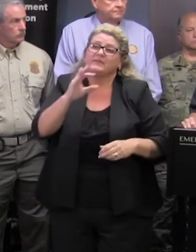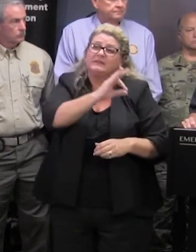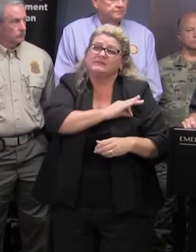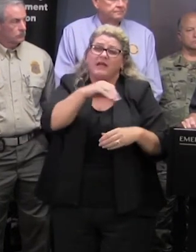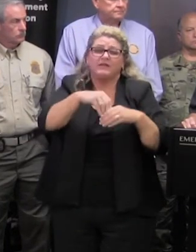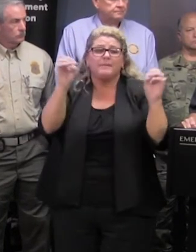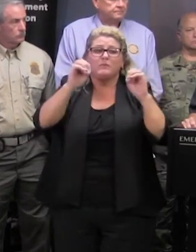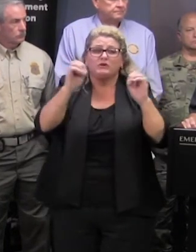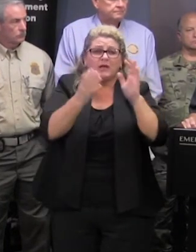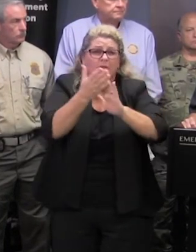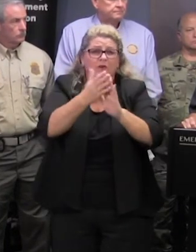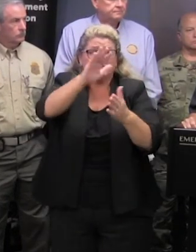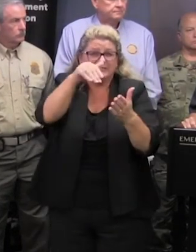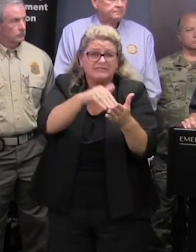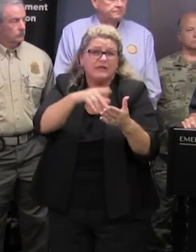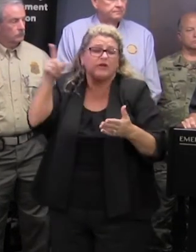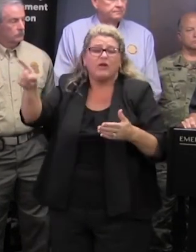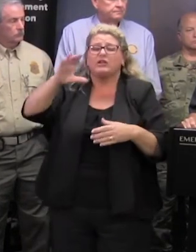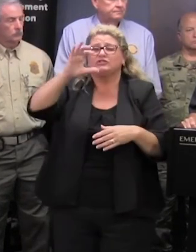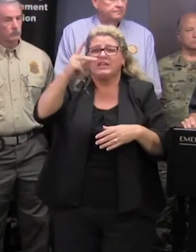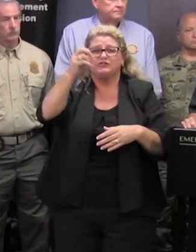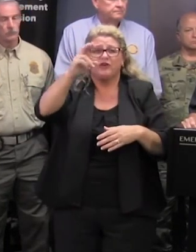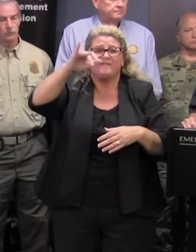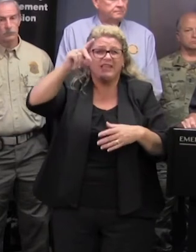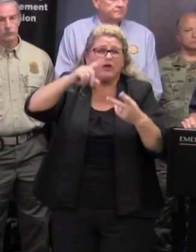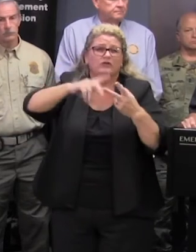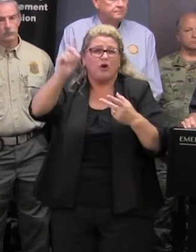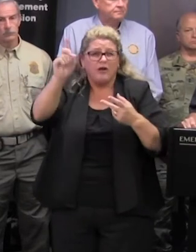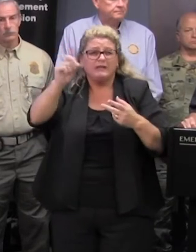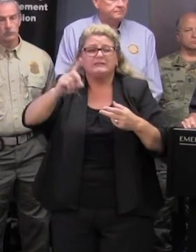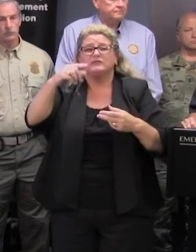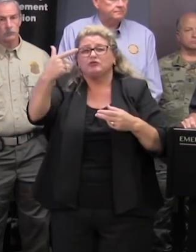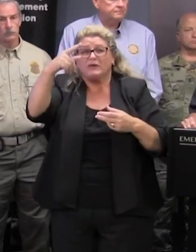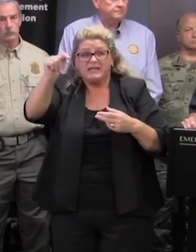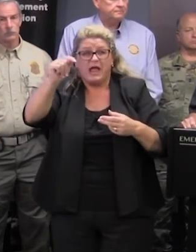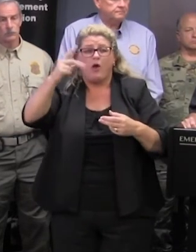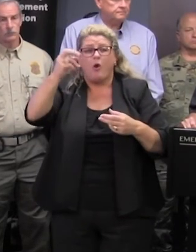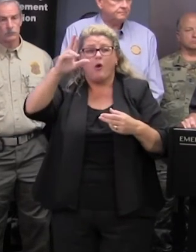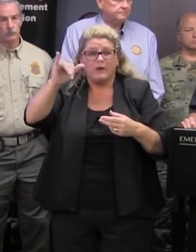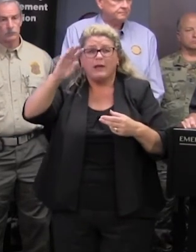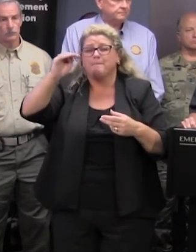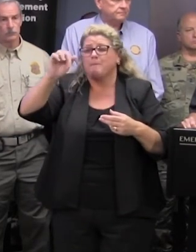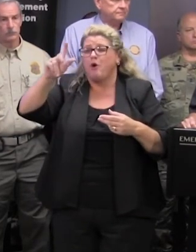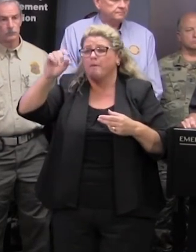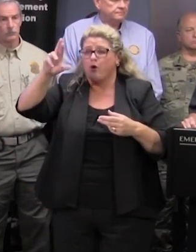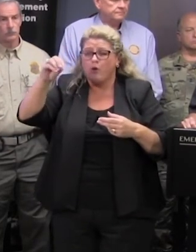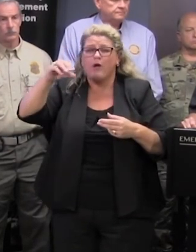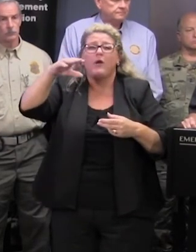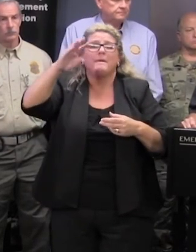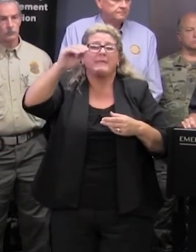operation centers in chesterfield darlington dillon florence georgetown or e marlboro and marion